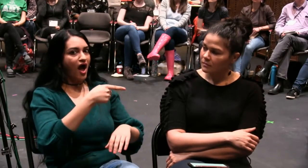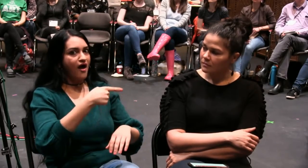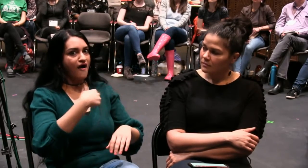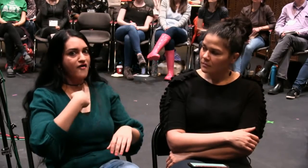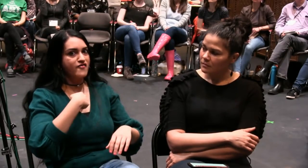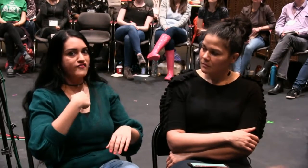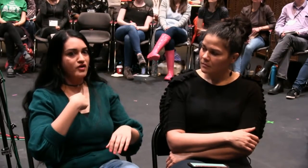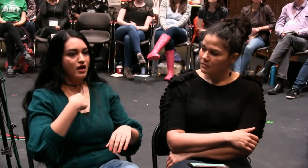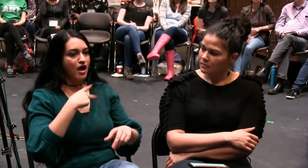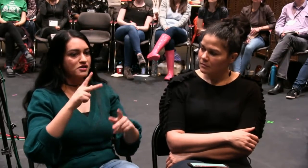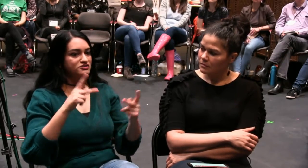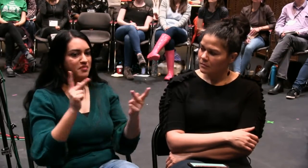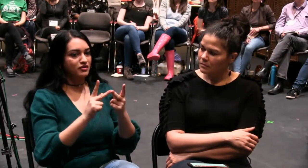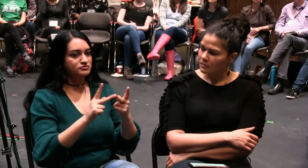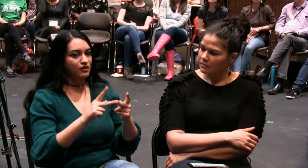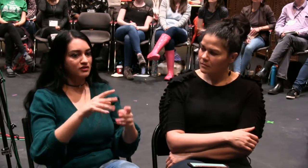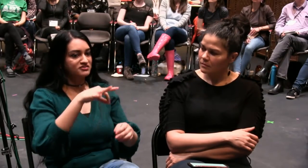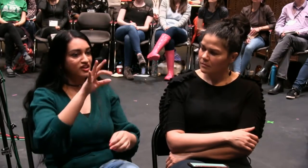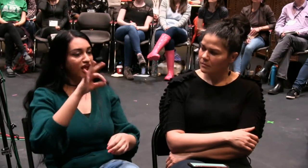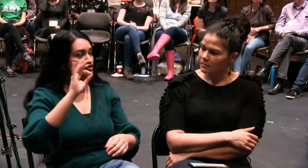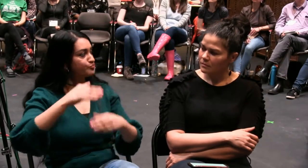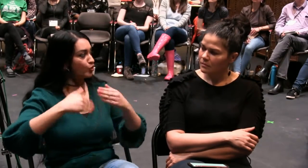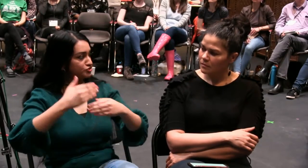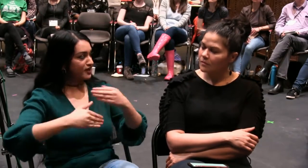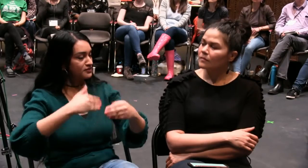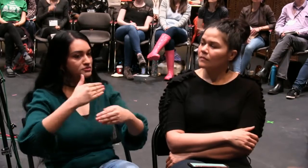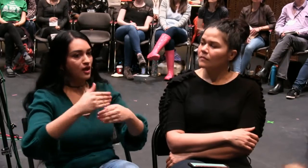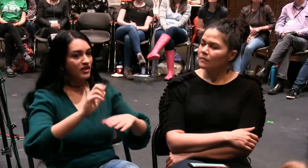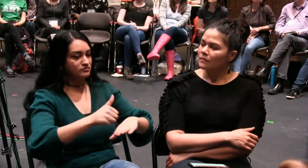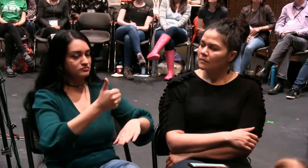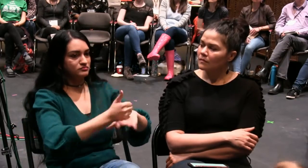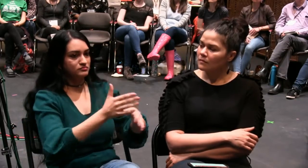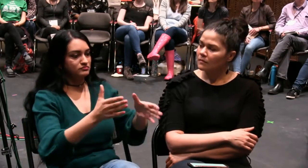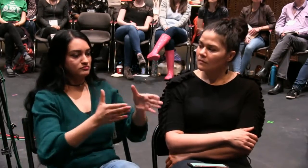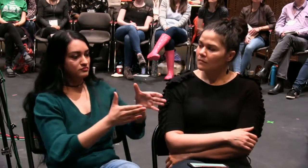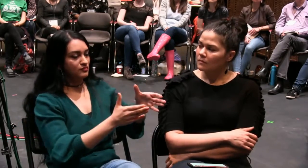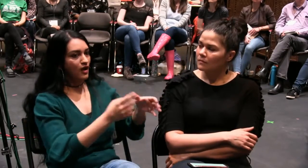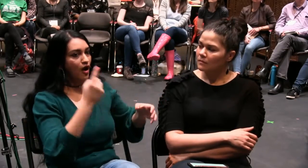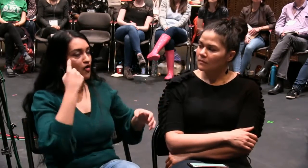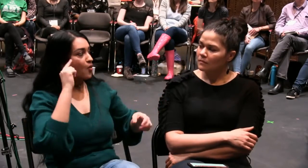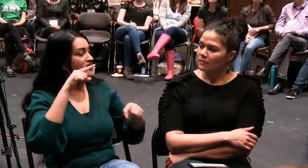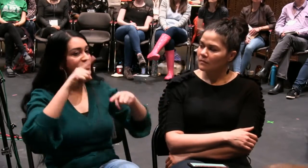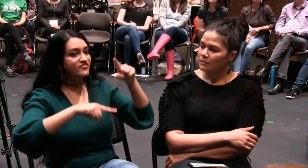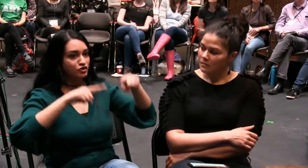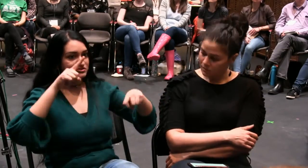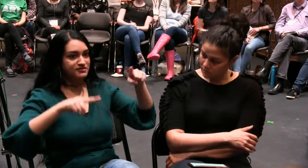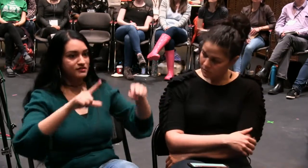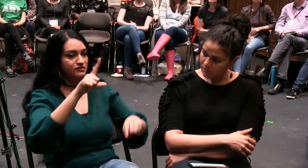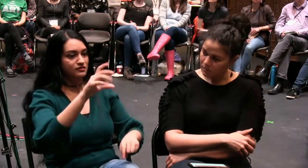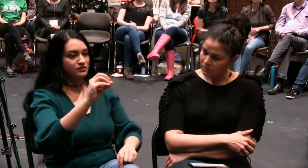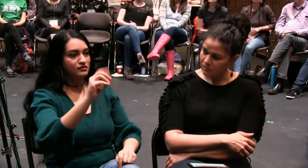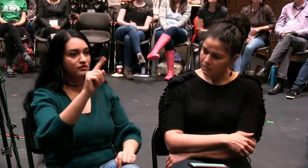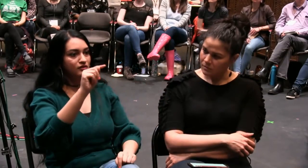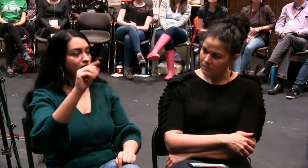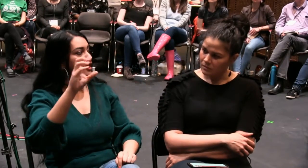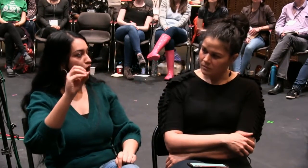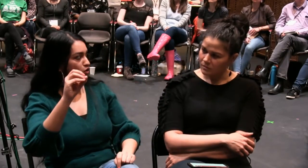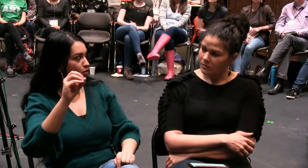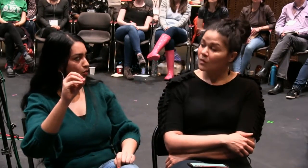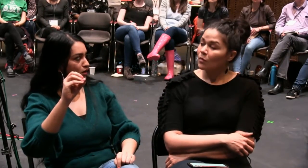there's a special selection process of a group.